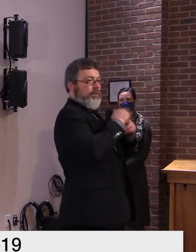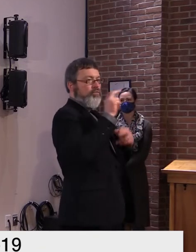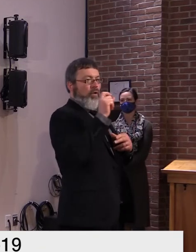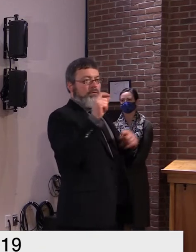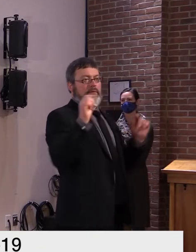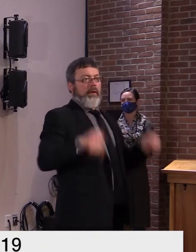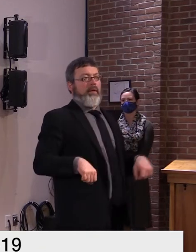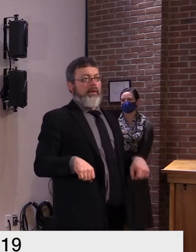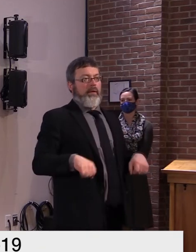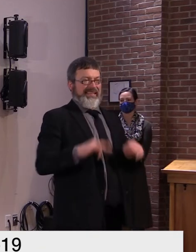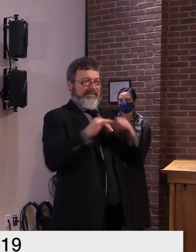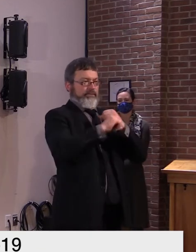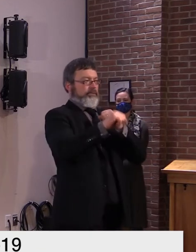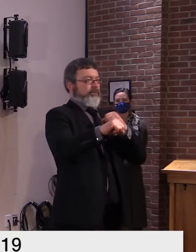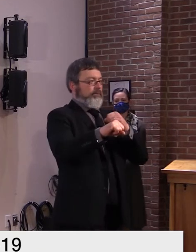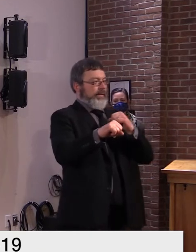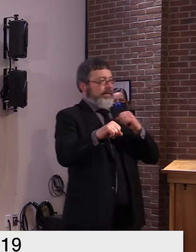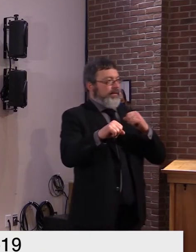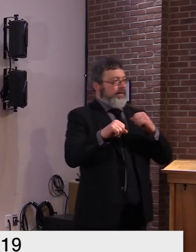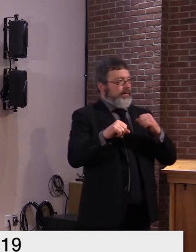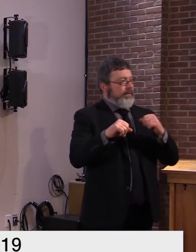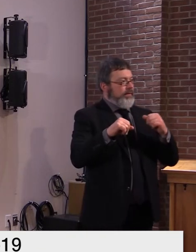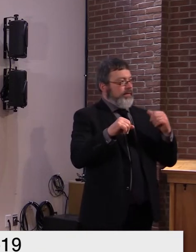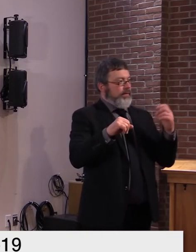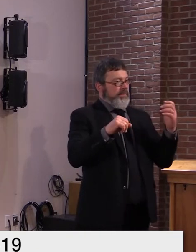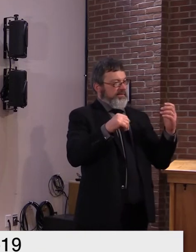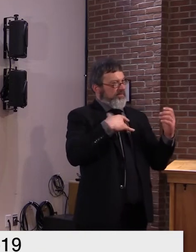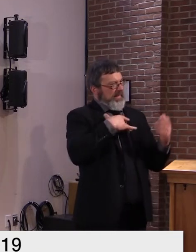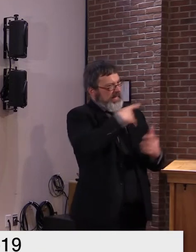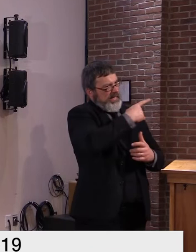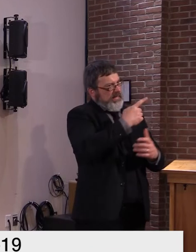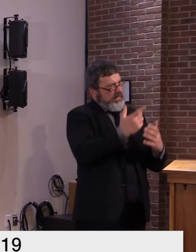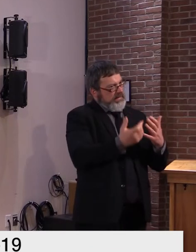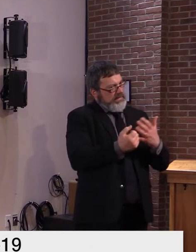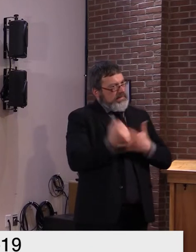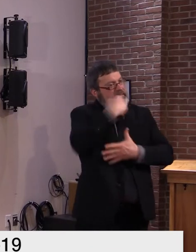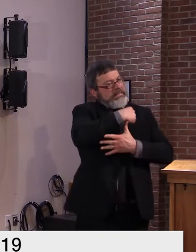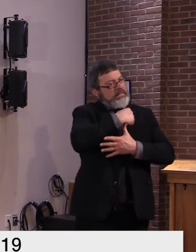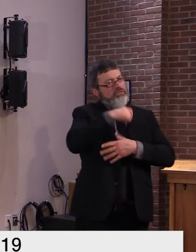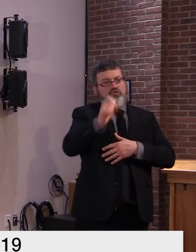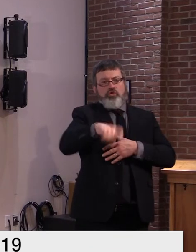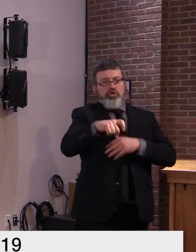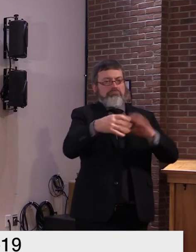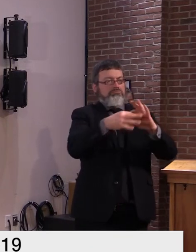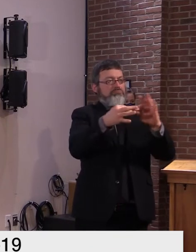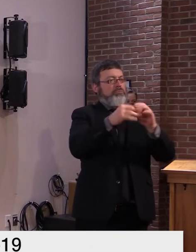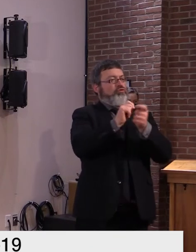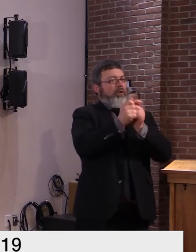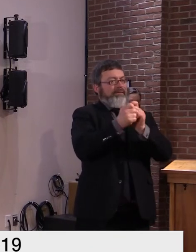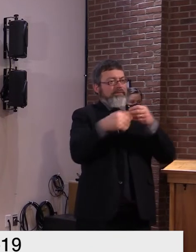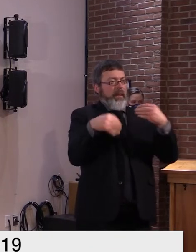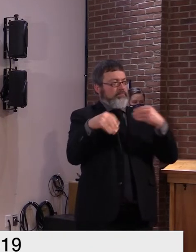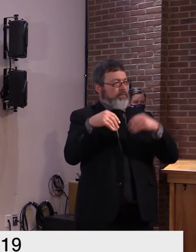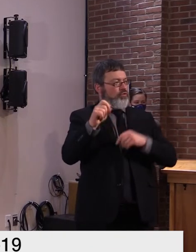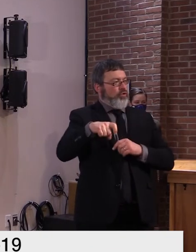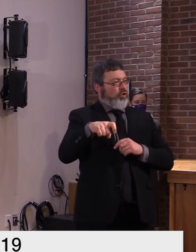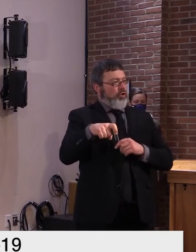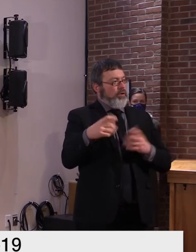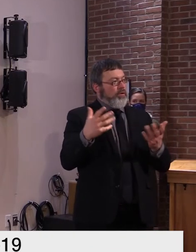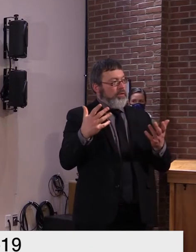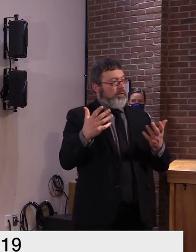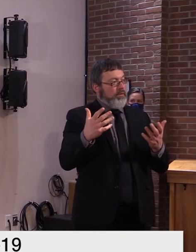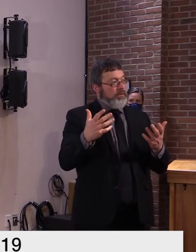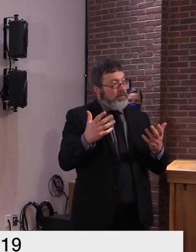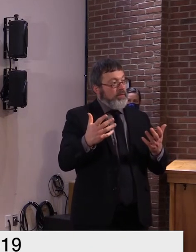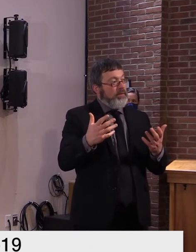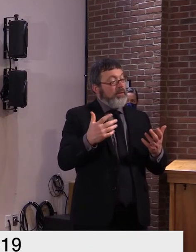priority at this point in time the rest we can catch up on so uh i believe i still believe i i spoke with some other